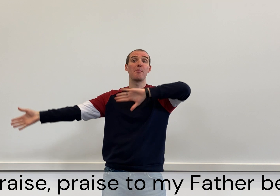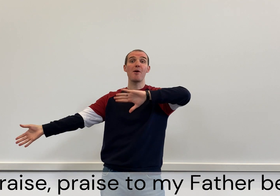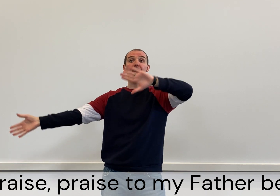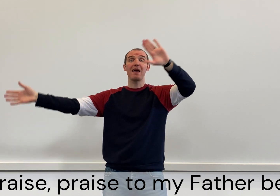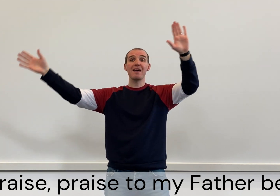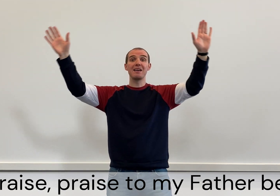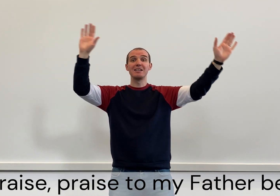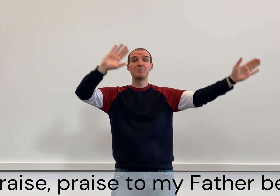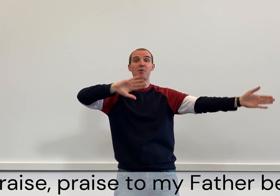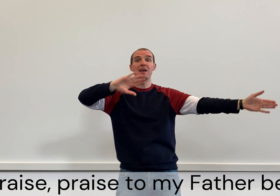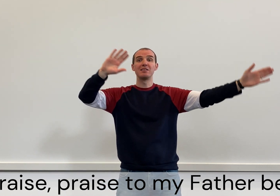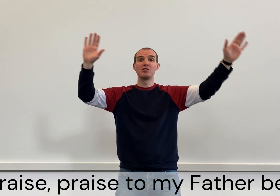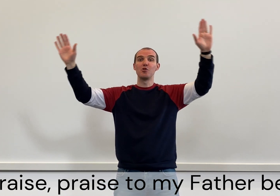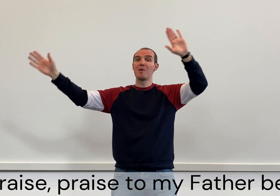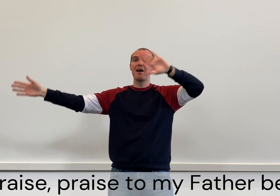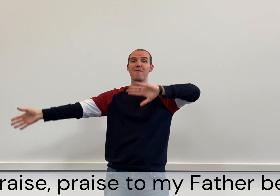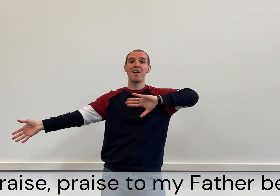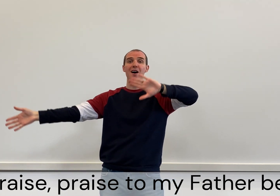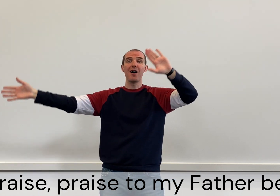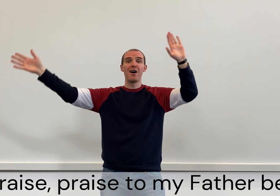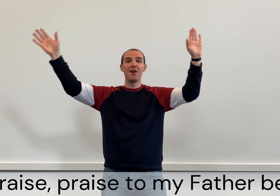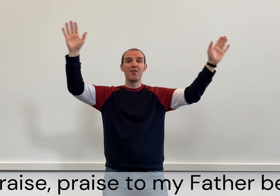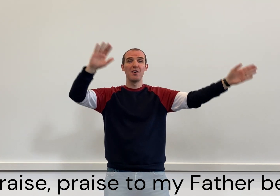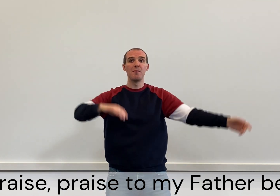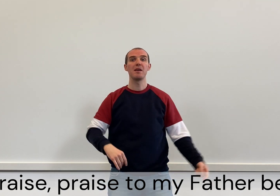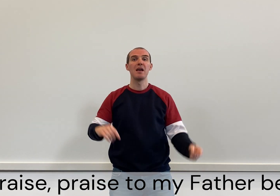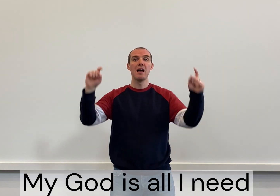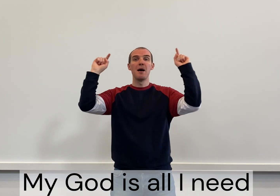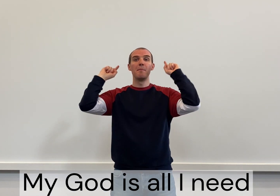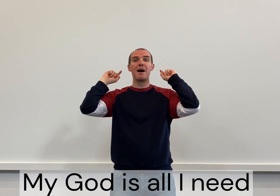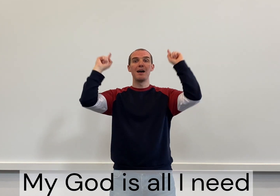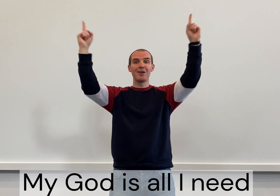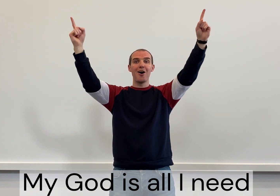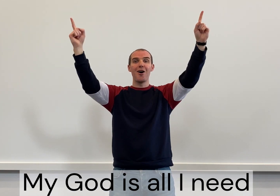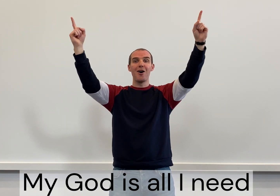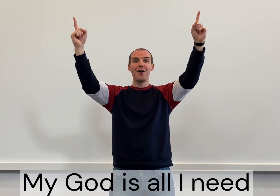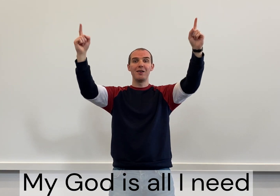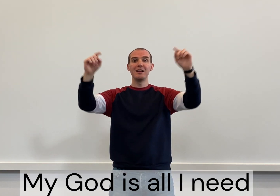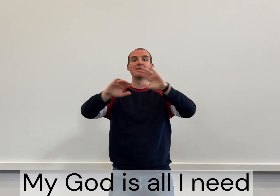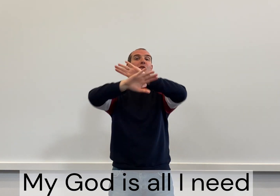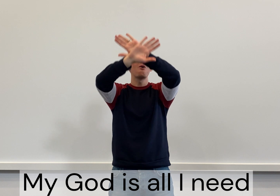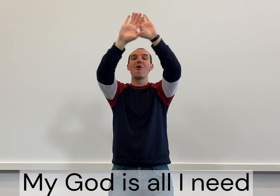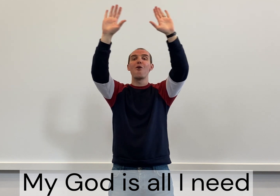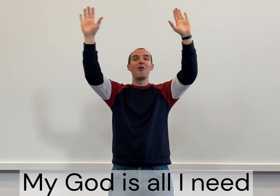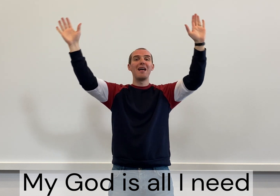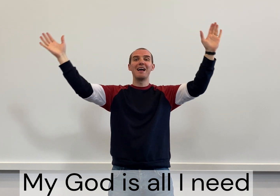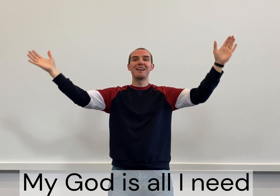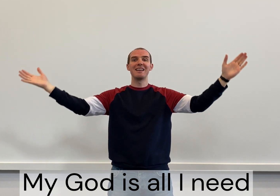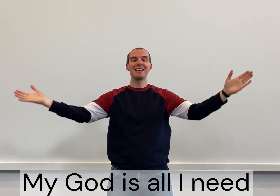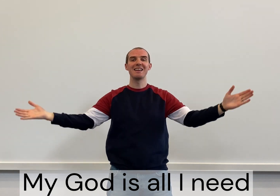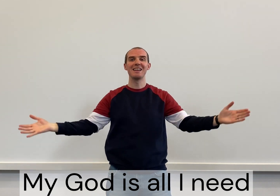Praise, praise to my Father. Be my God, it's all I need.